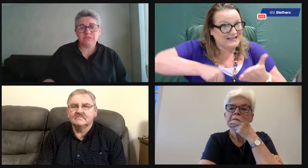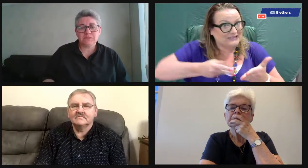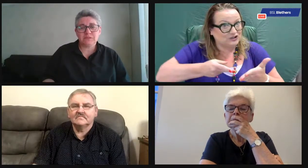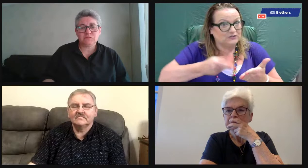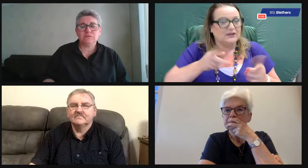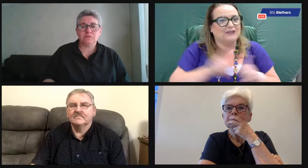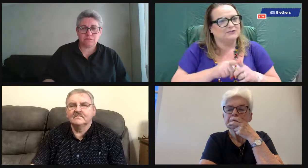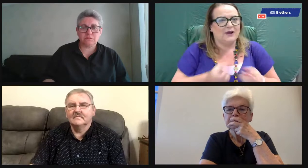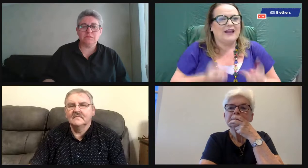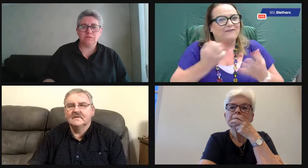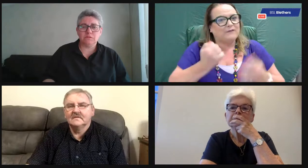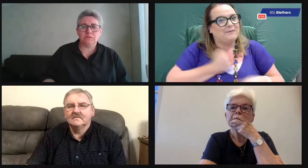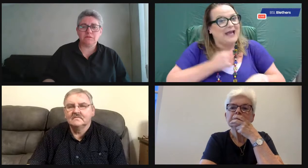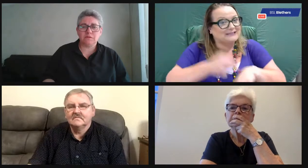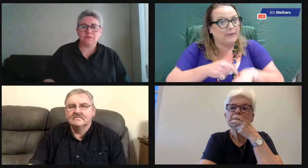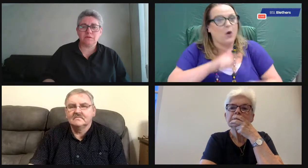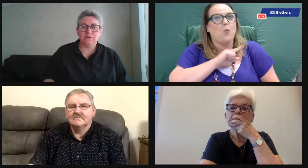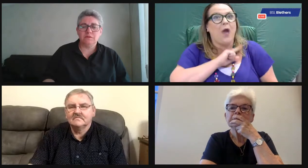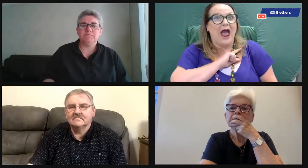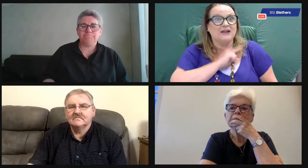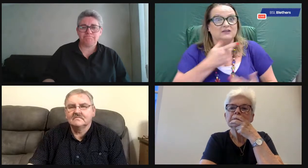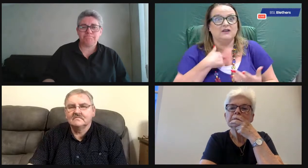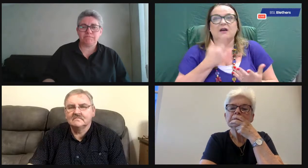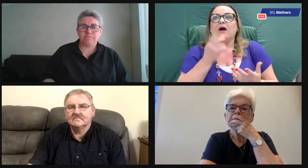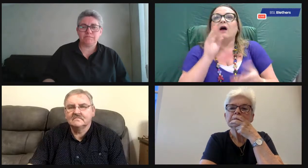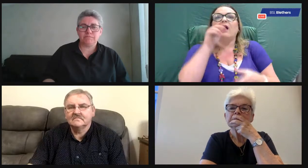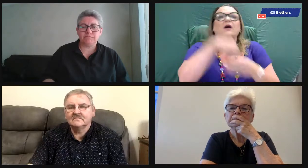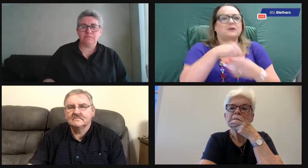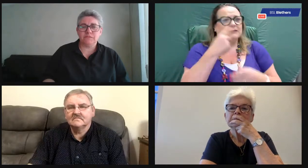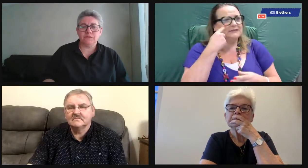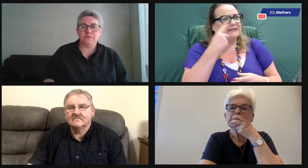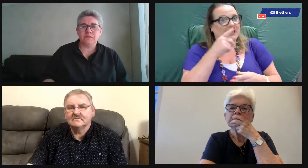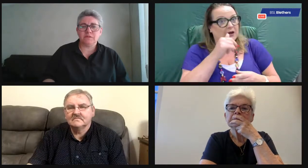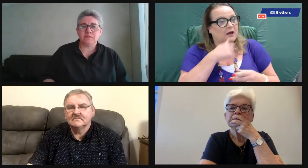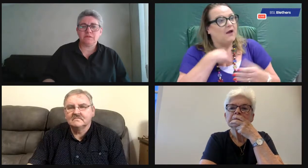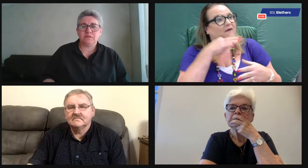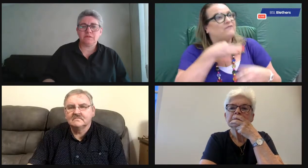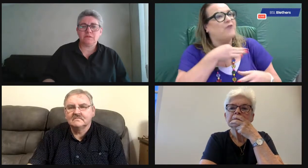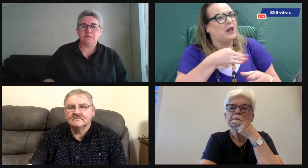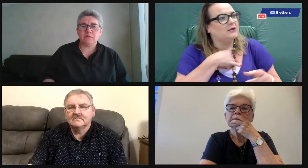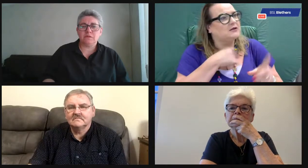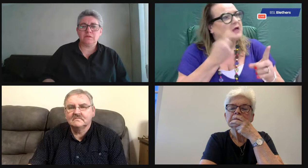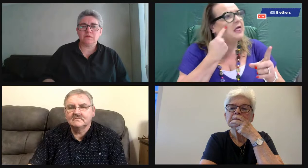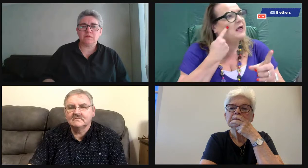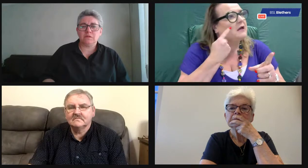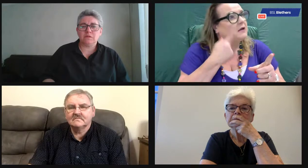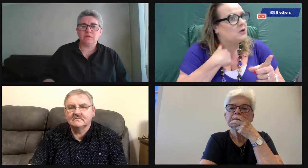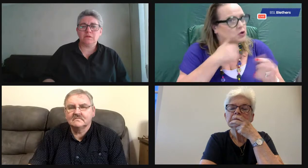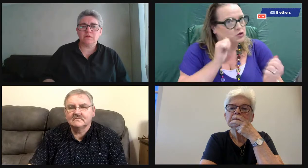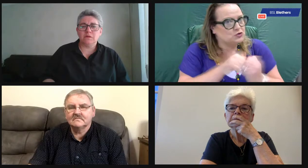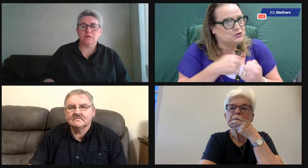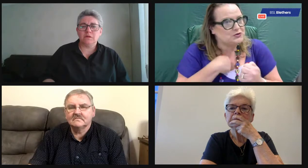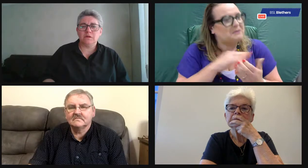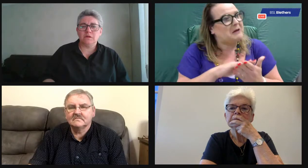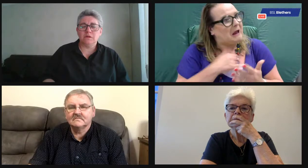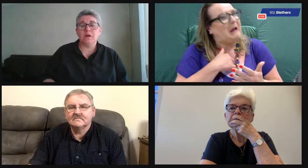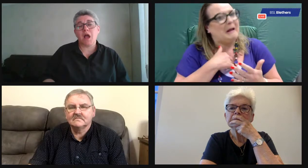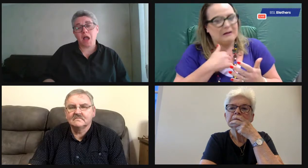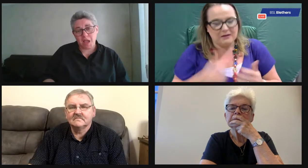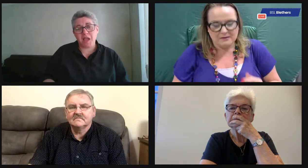important because it's an opportunity to be kind, to learn things new, and you're giving up your time to see what